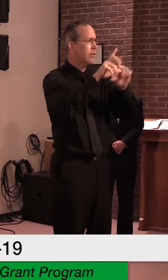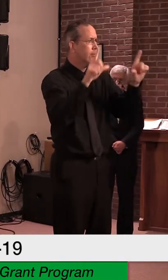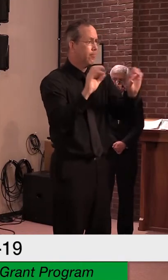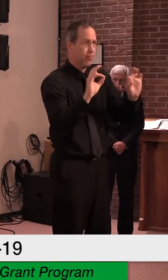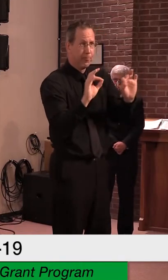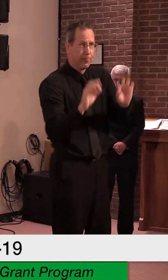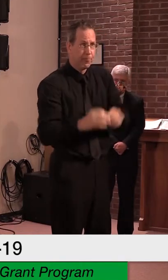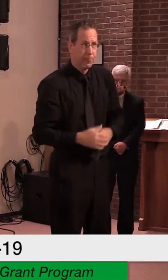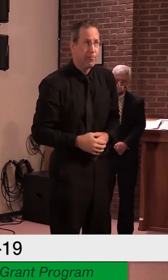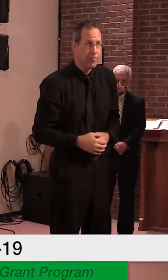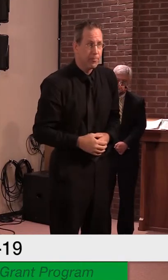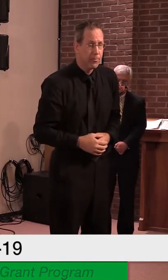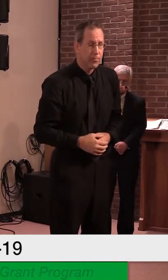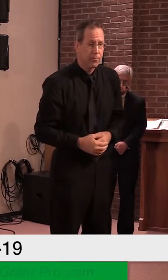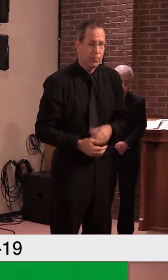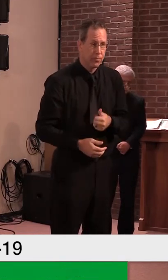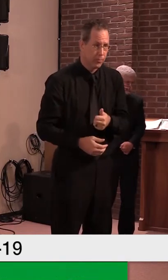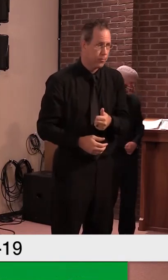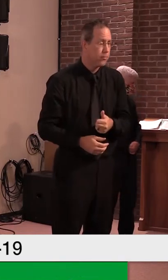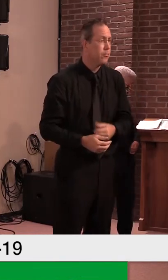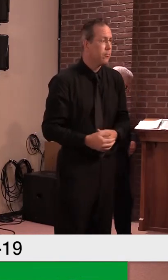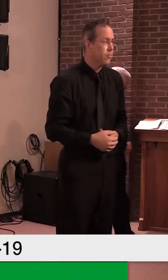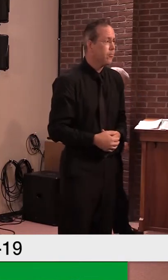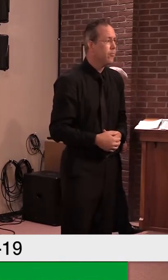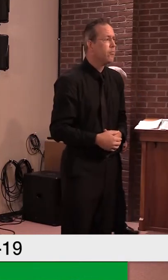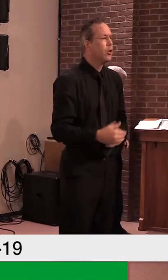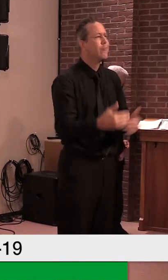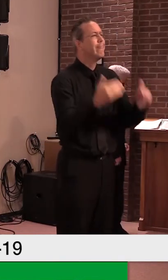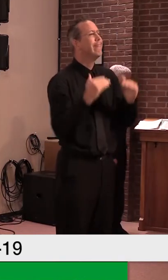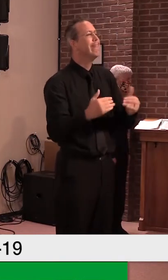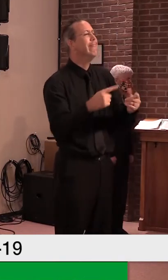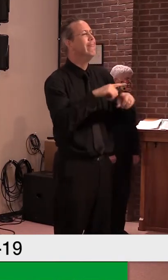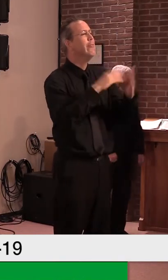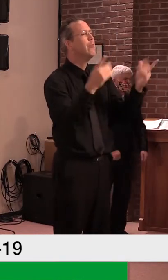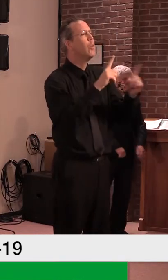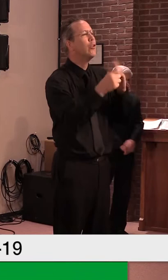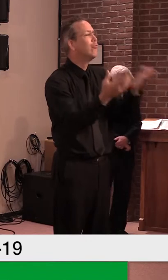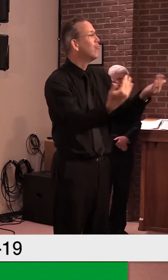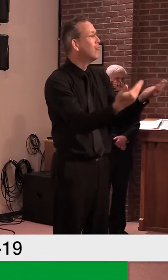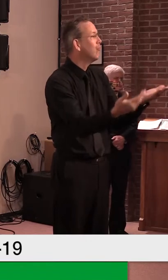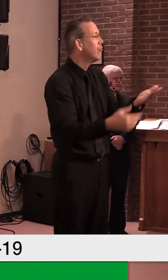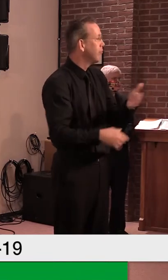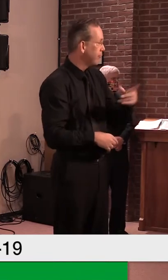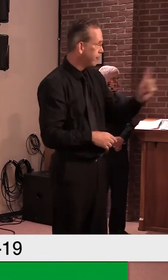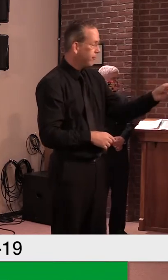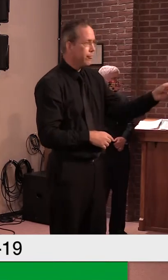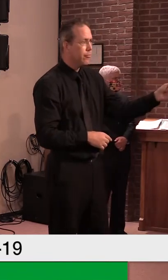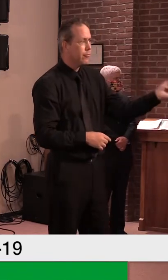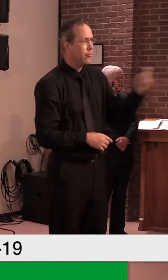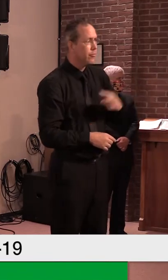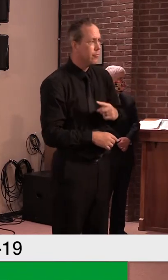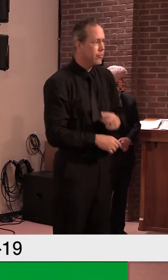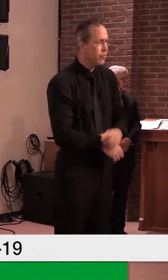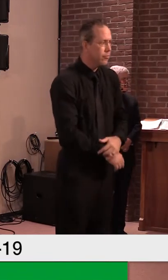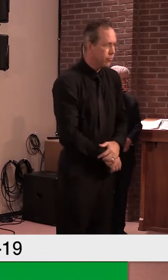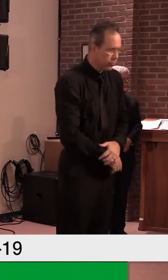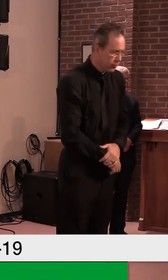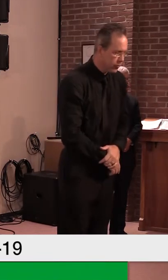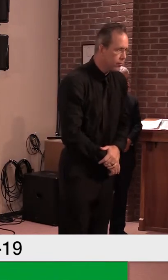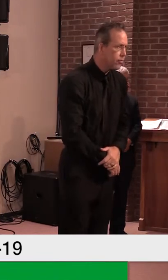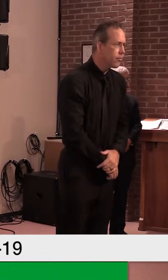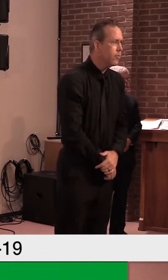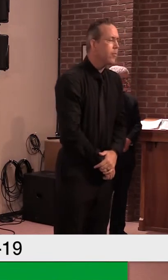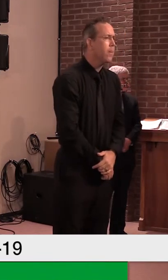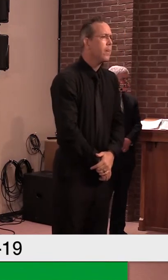Thank you, Commissioner Sherling. We'll now open up to questions. All right. We'll start with Calvin. All right. Thank you, Governor.